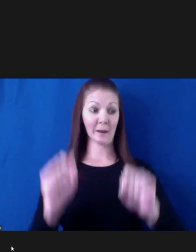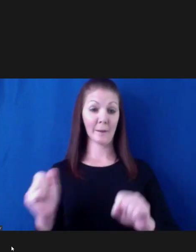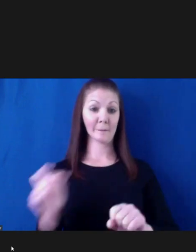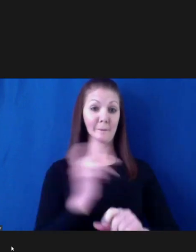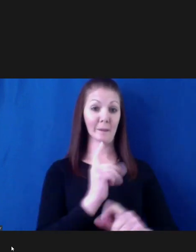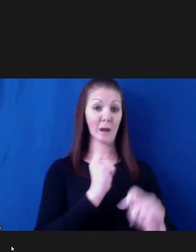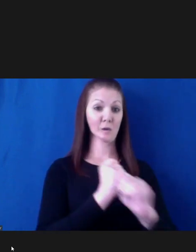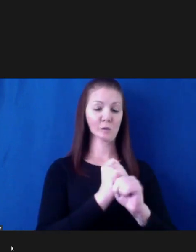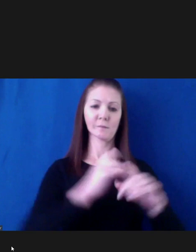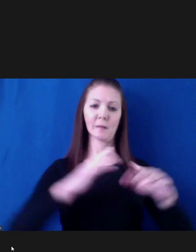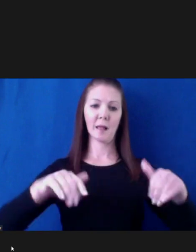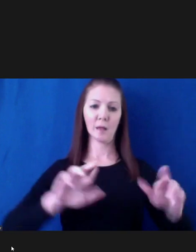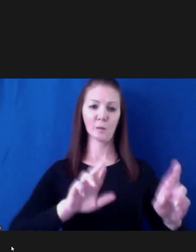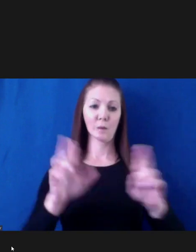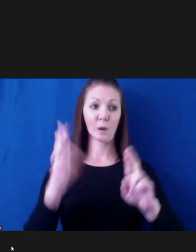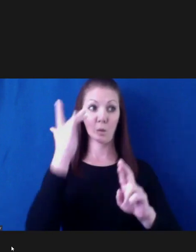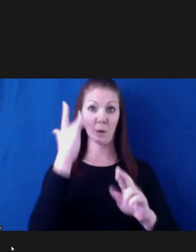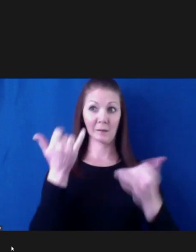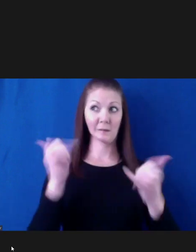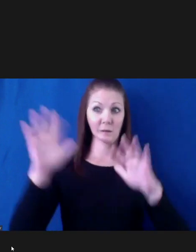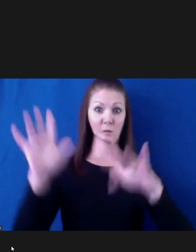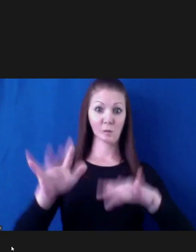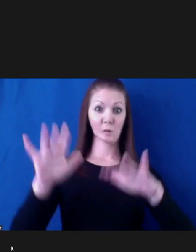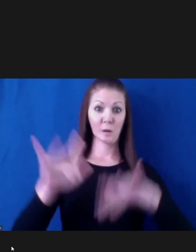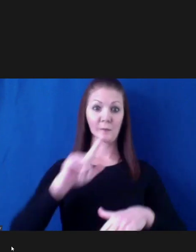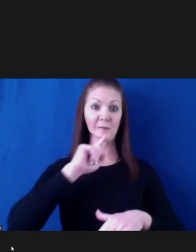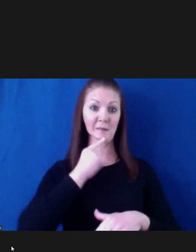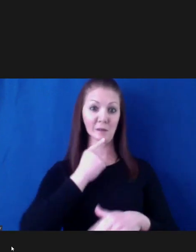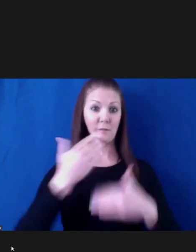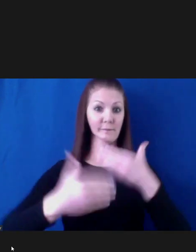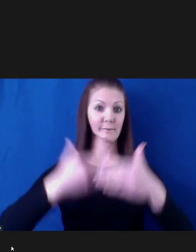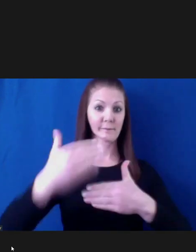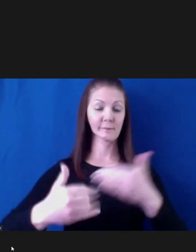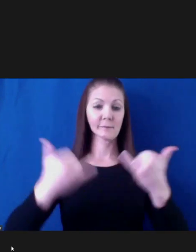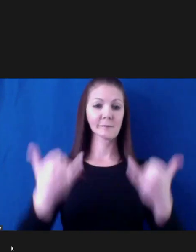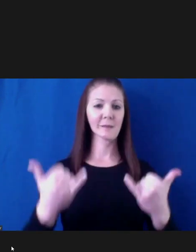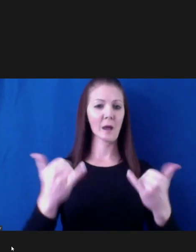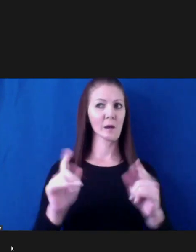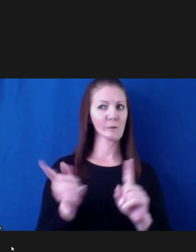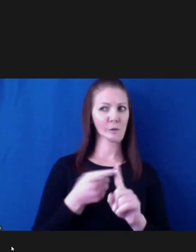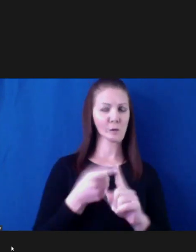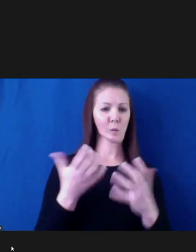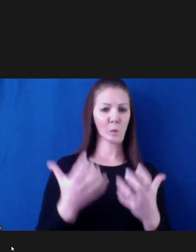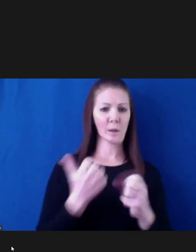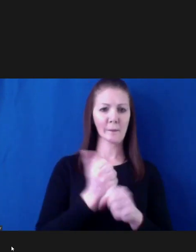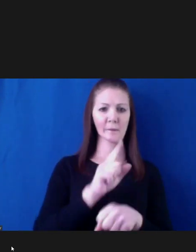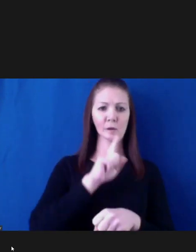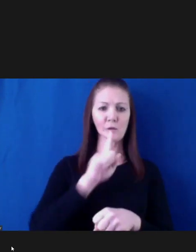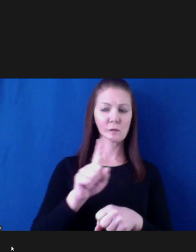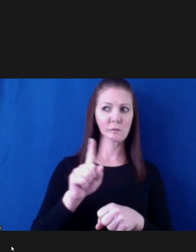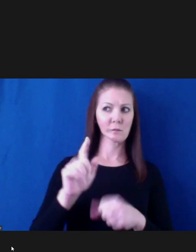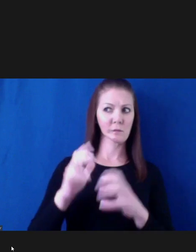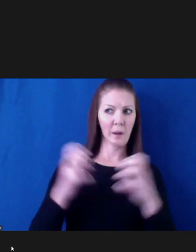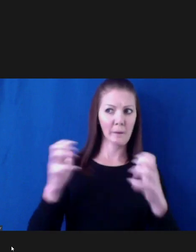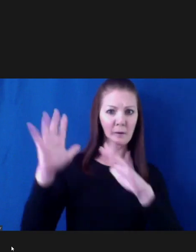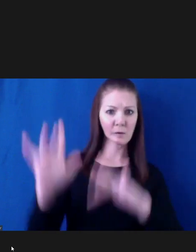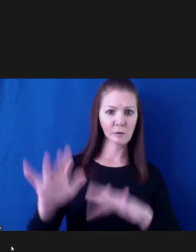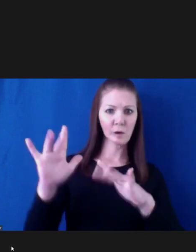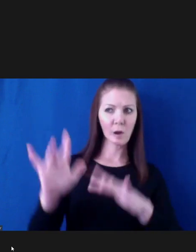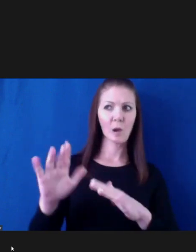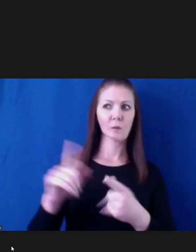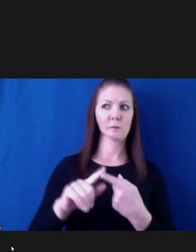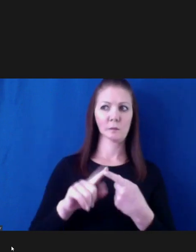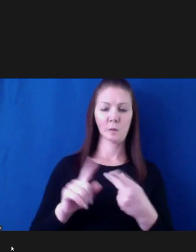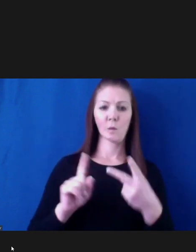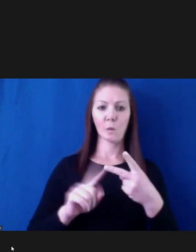right now. We, we need to better evaluate what the snowfall amounts are, what, what the wind conditions and how